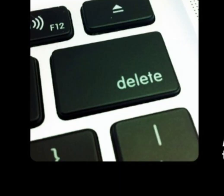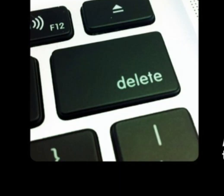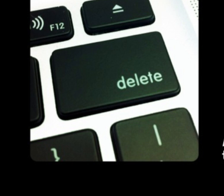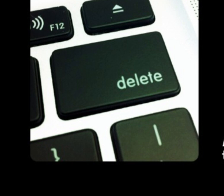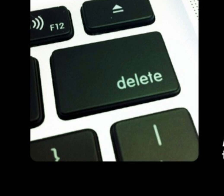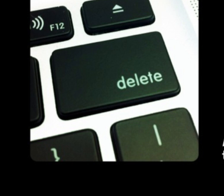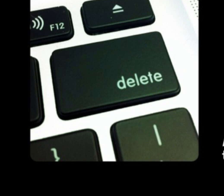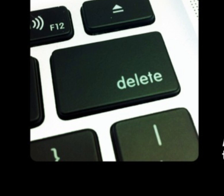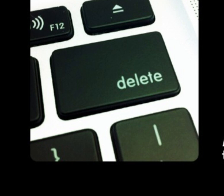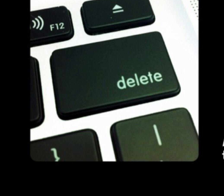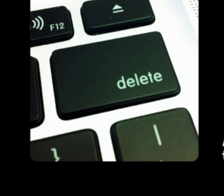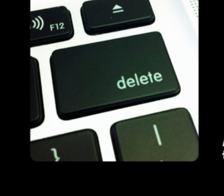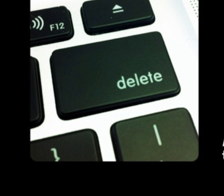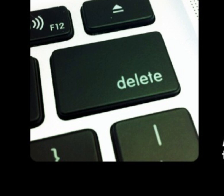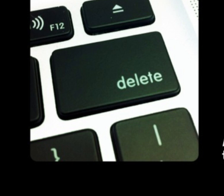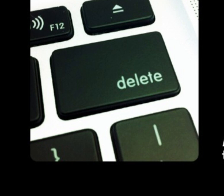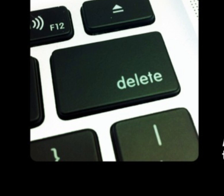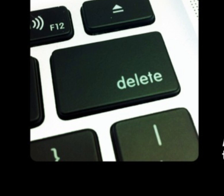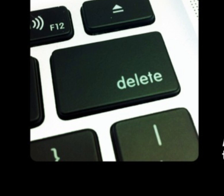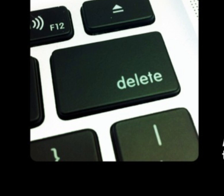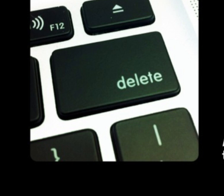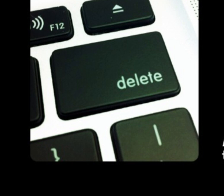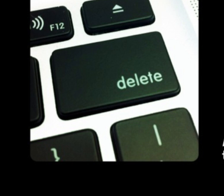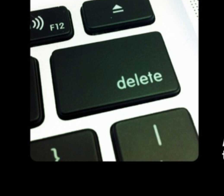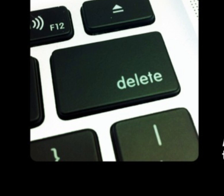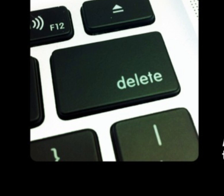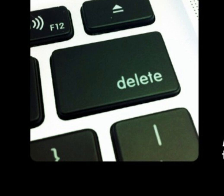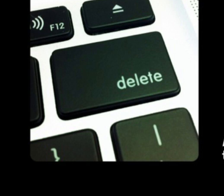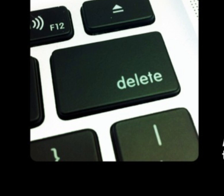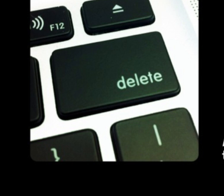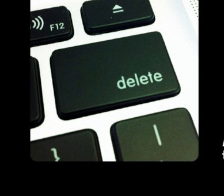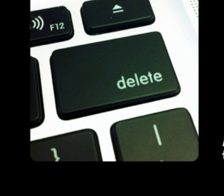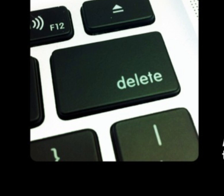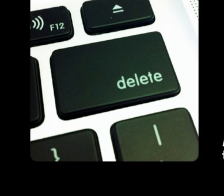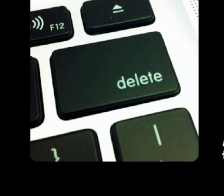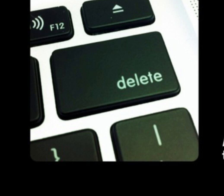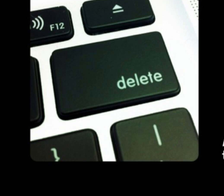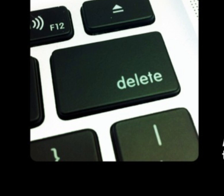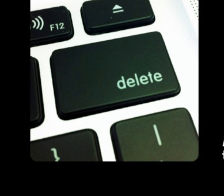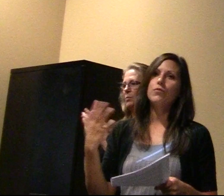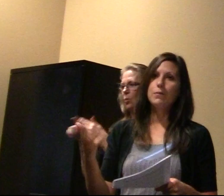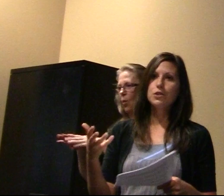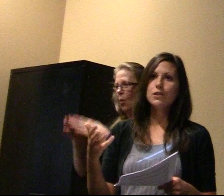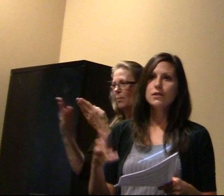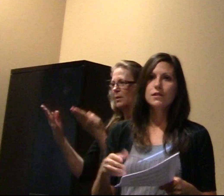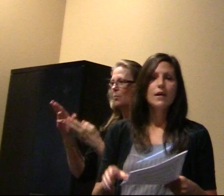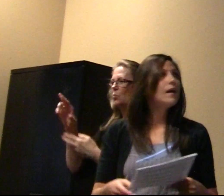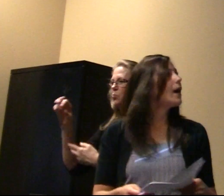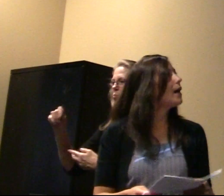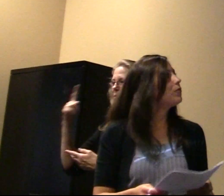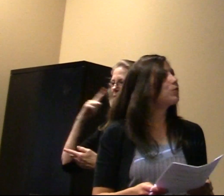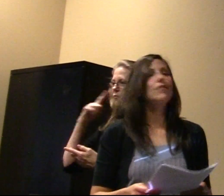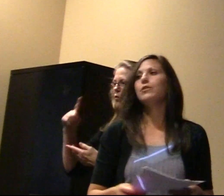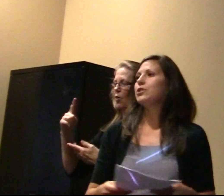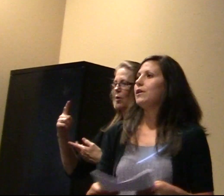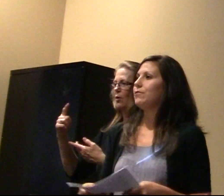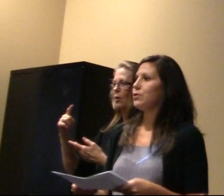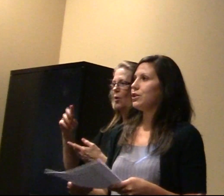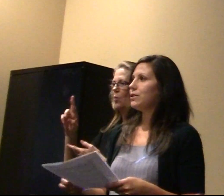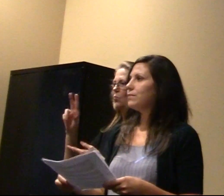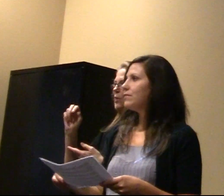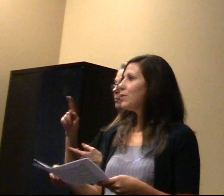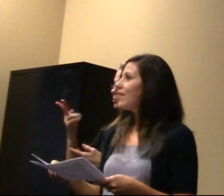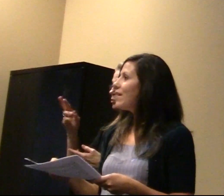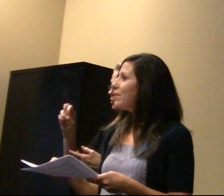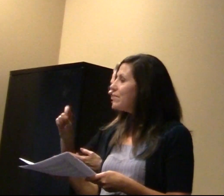Currents, the rhetoric of forgetting in the form of deleting the past helps open up room for ruptures and for revolutionary